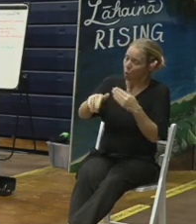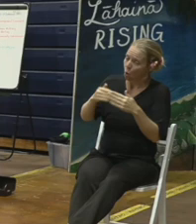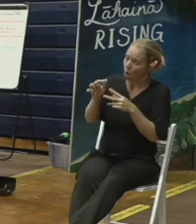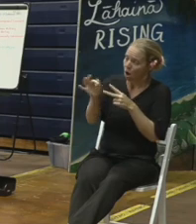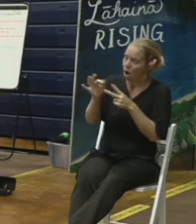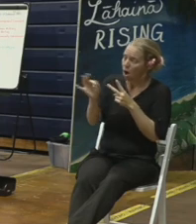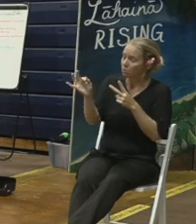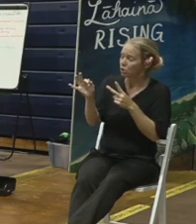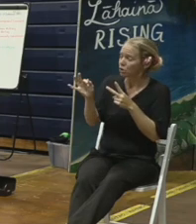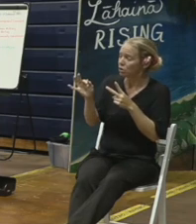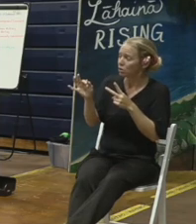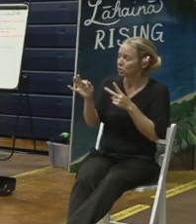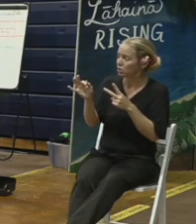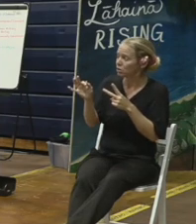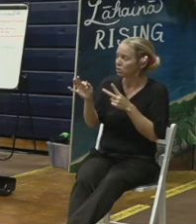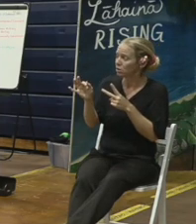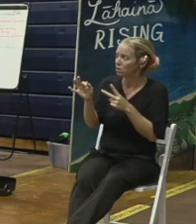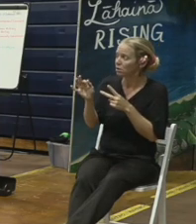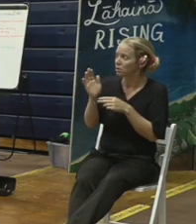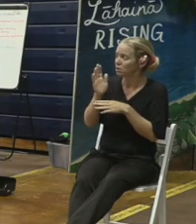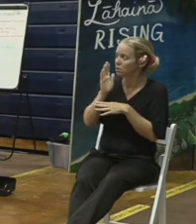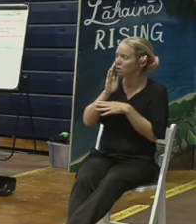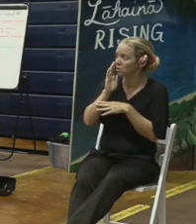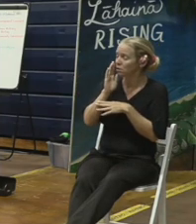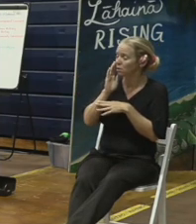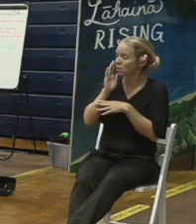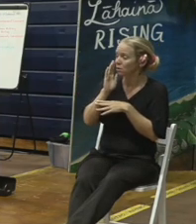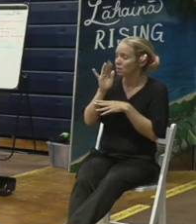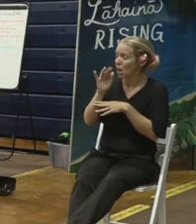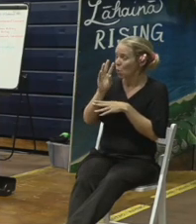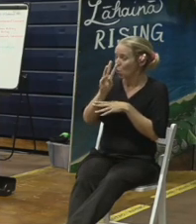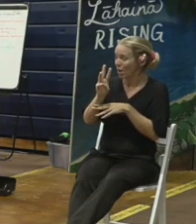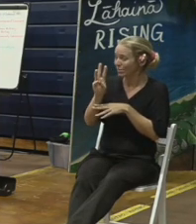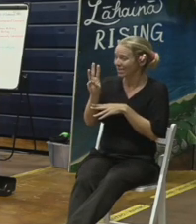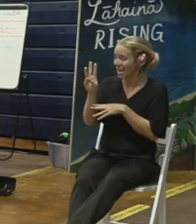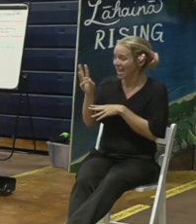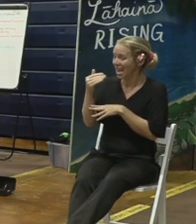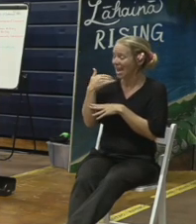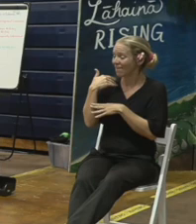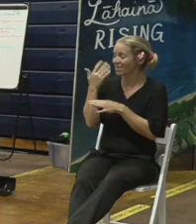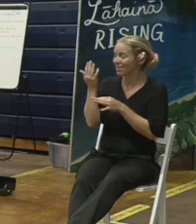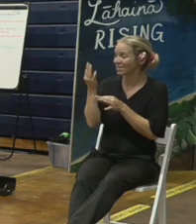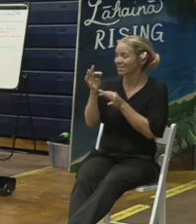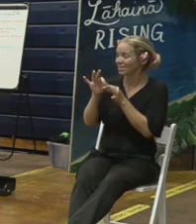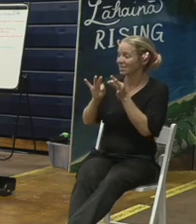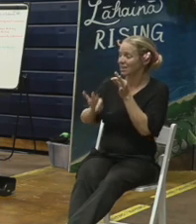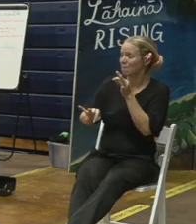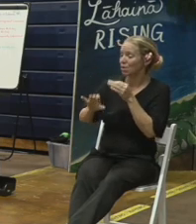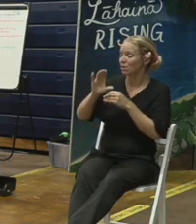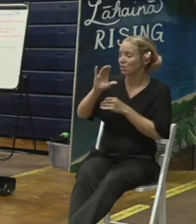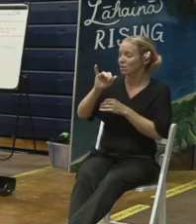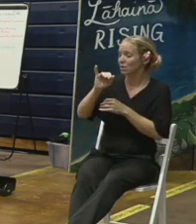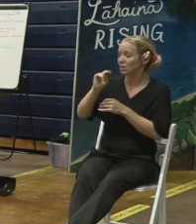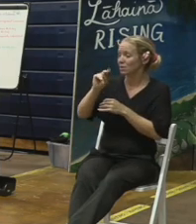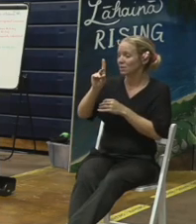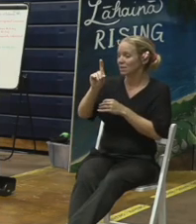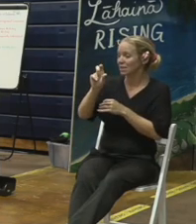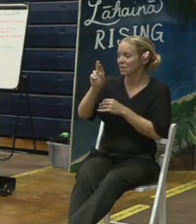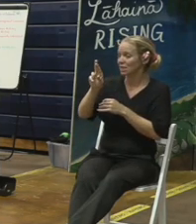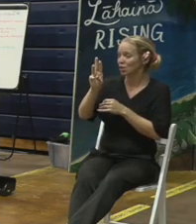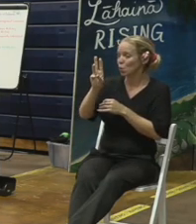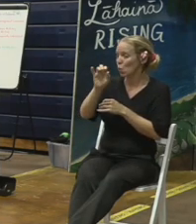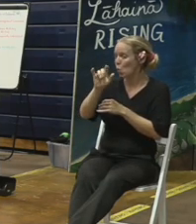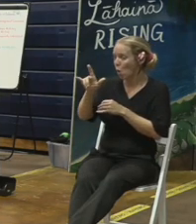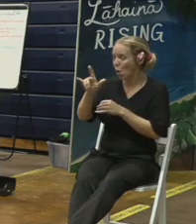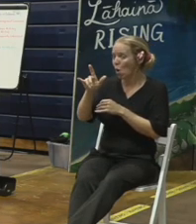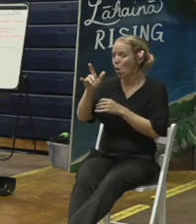all get it because on the back side of this dump site there is a very simple cinder wall I have been there every day filming